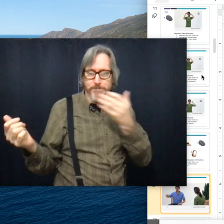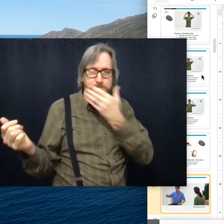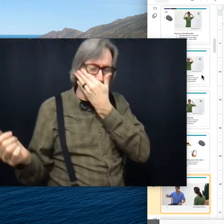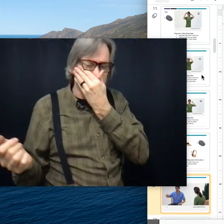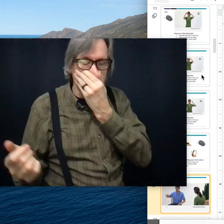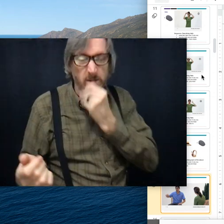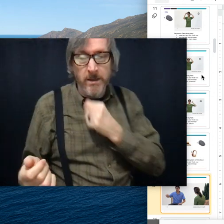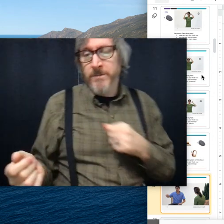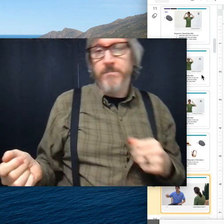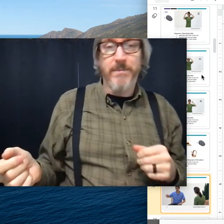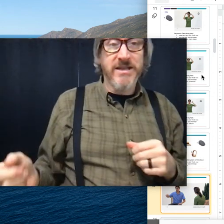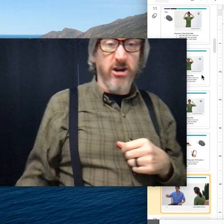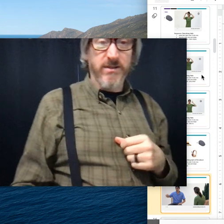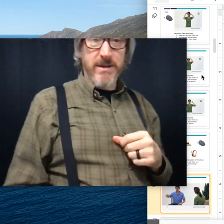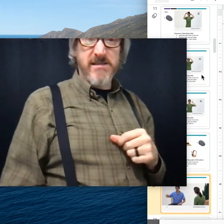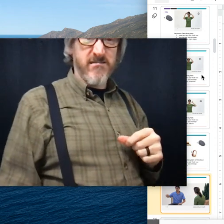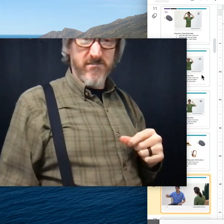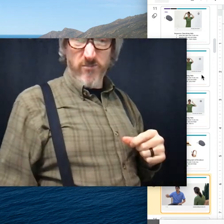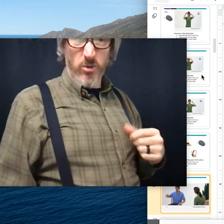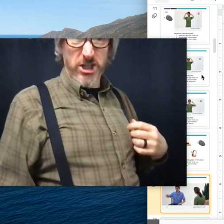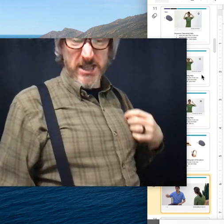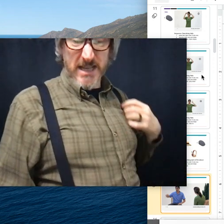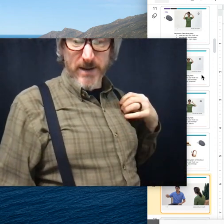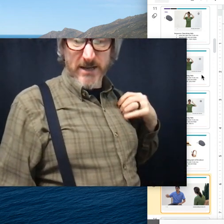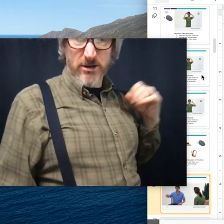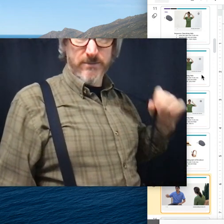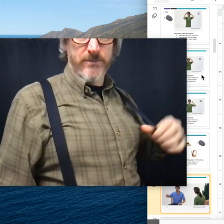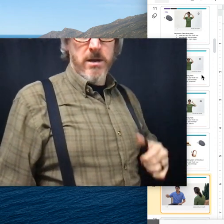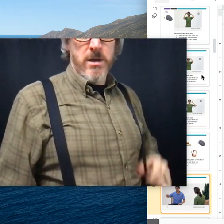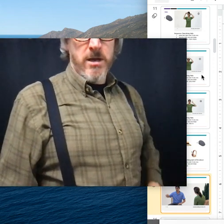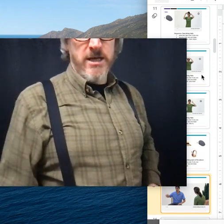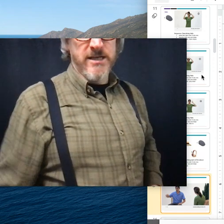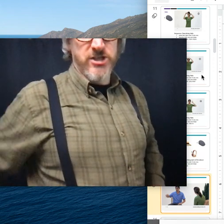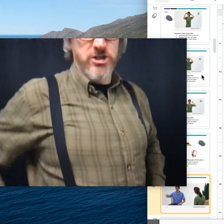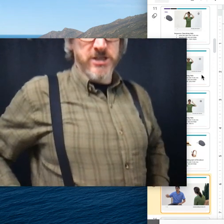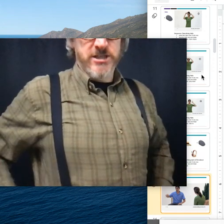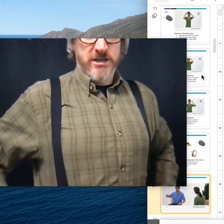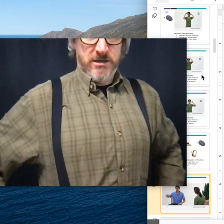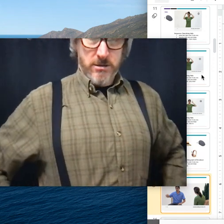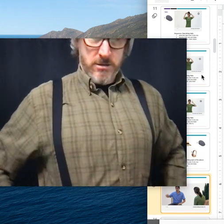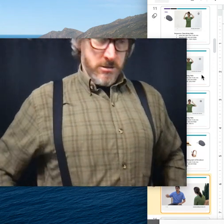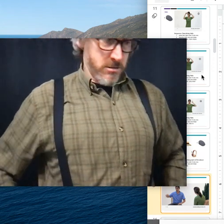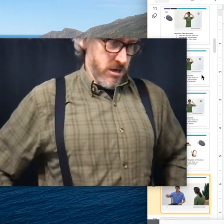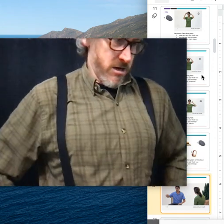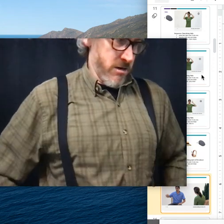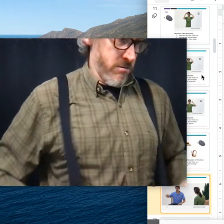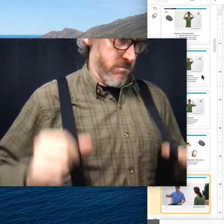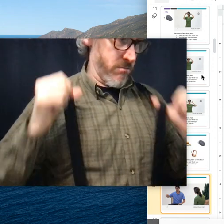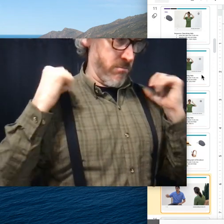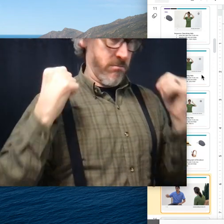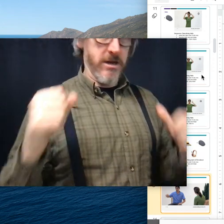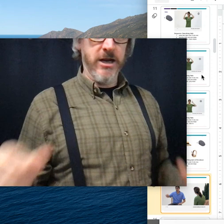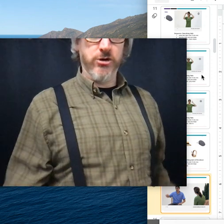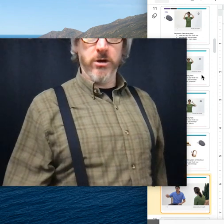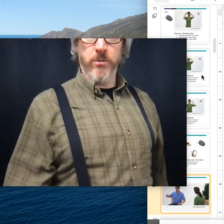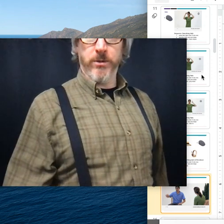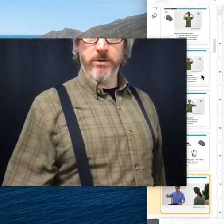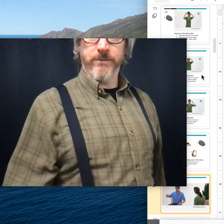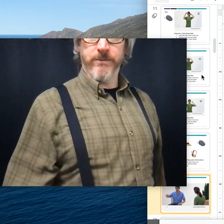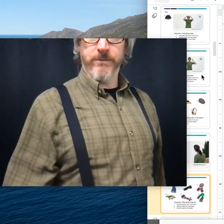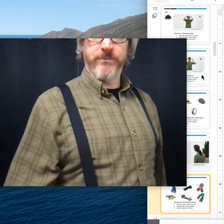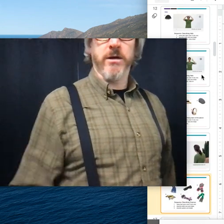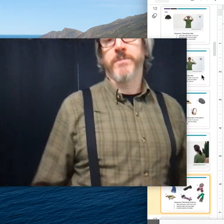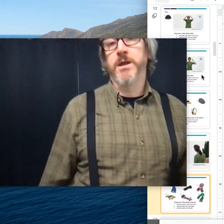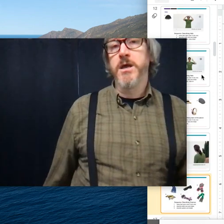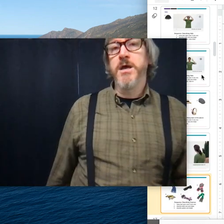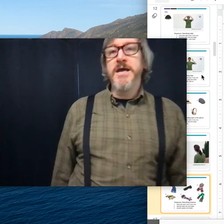Um, maybe it's off limits. Only she's allowed back there. He's just, uh, an interloper.